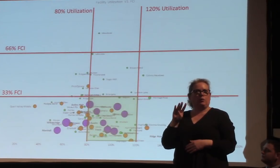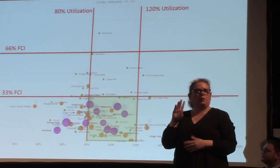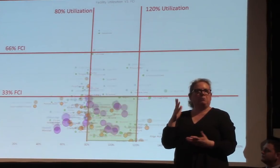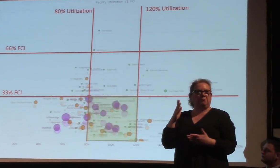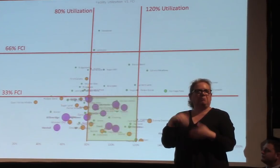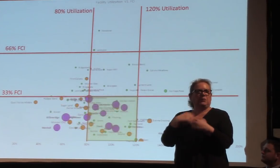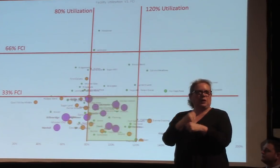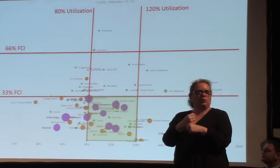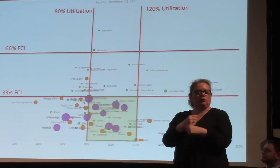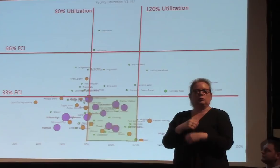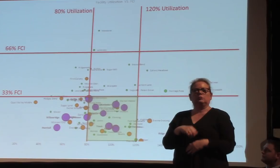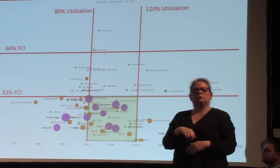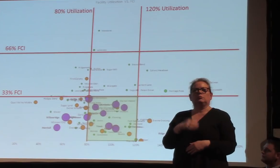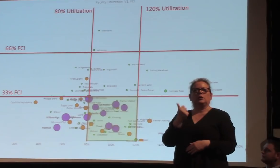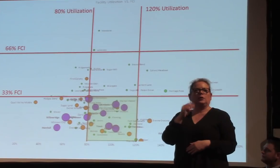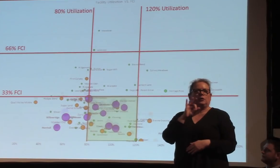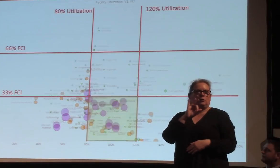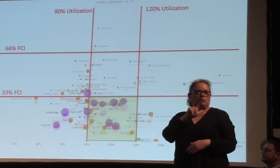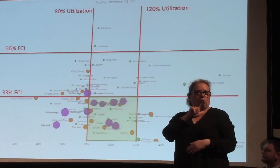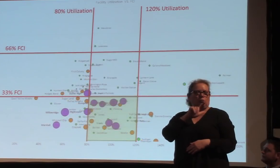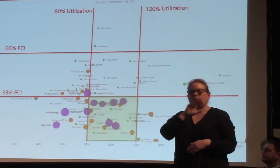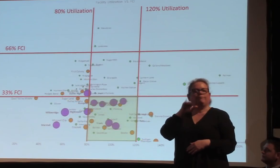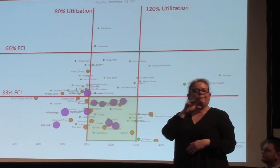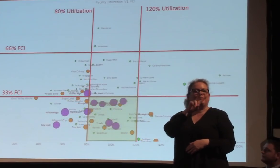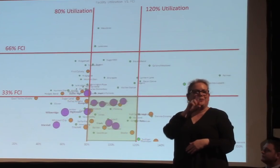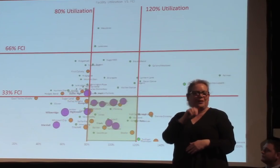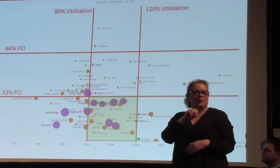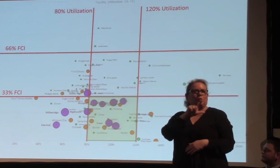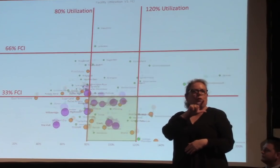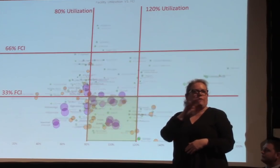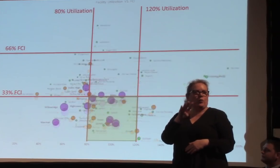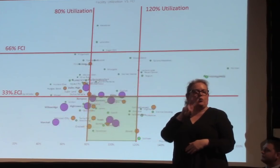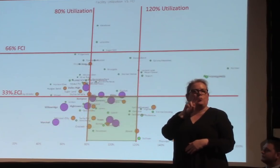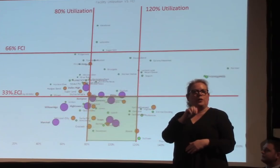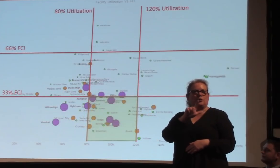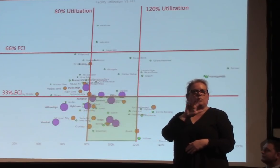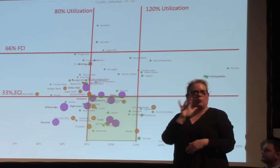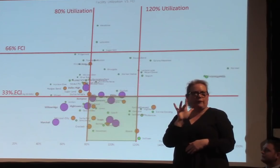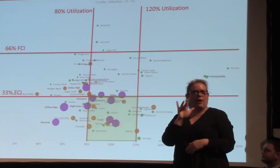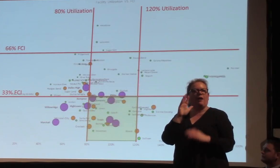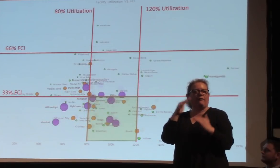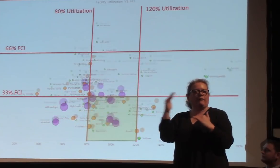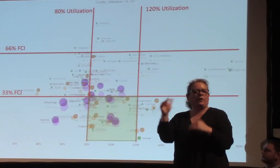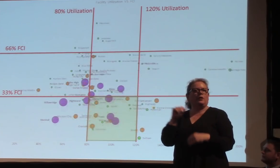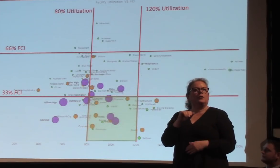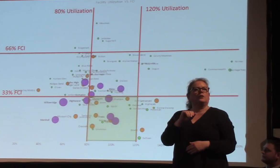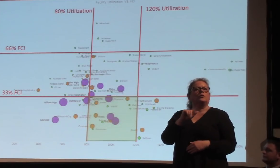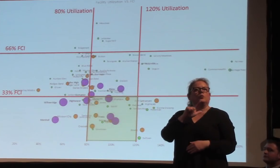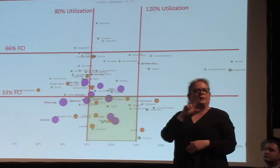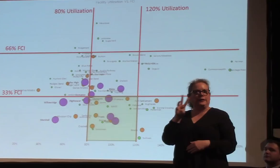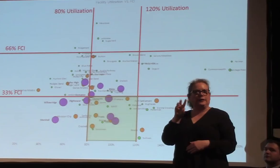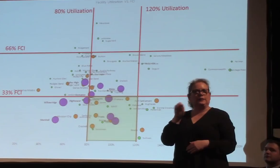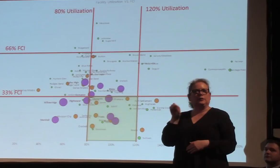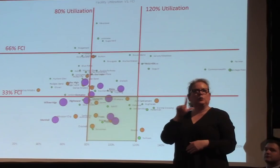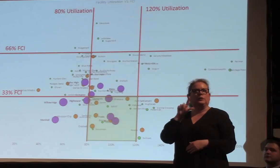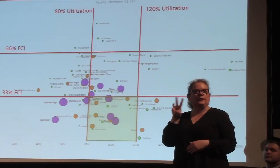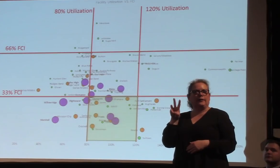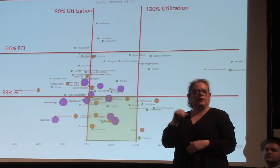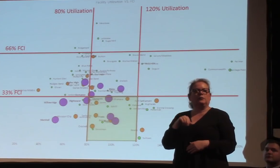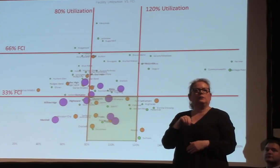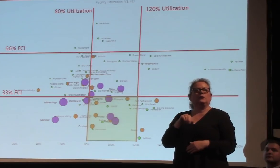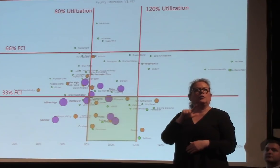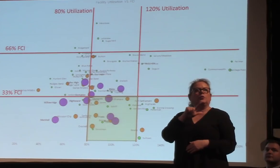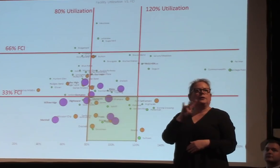24-25, 25-26, 26-27, and 27-28.